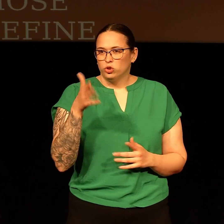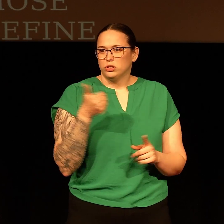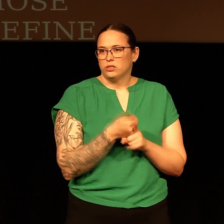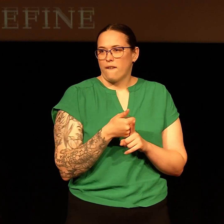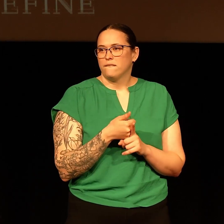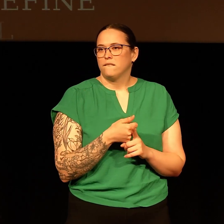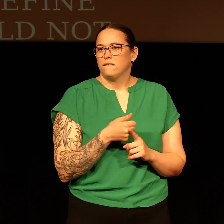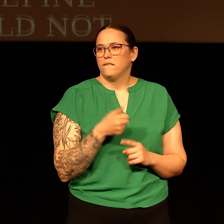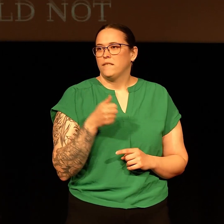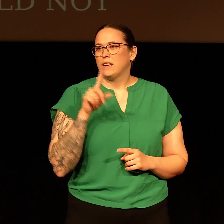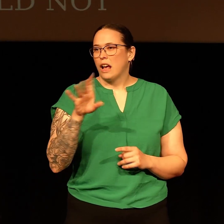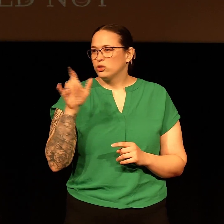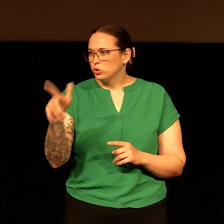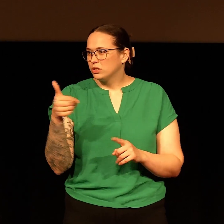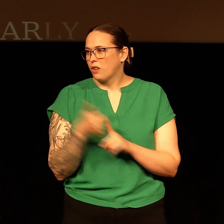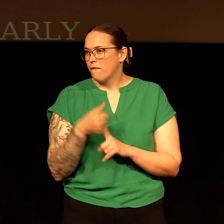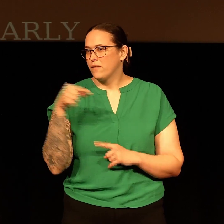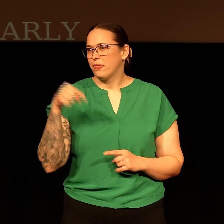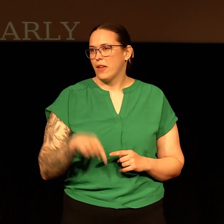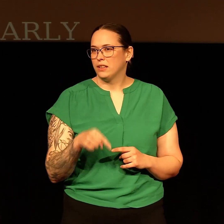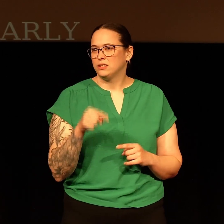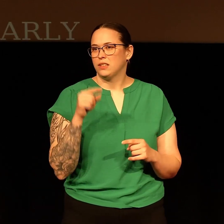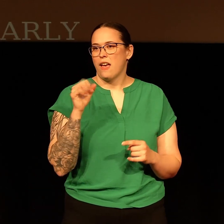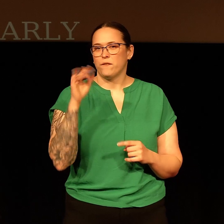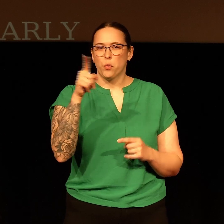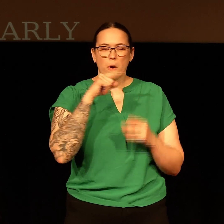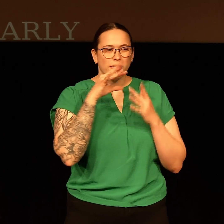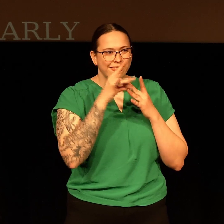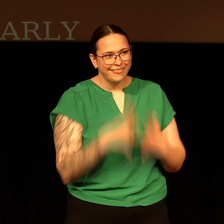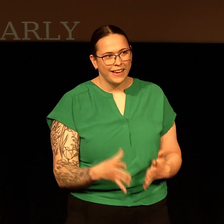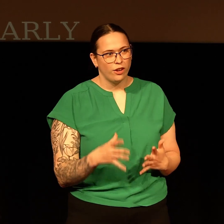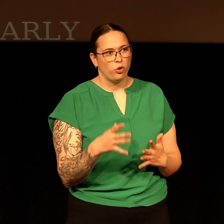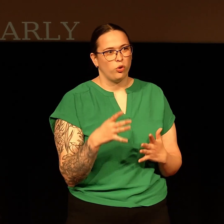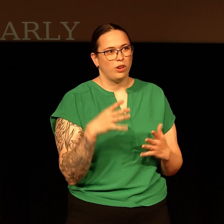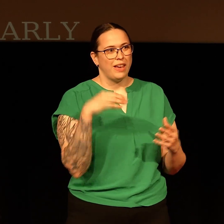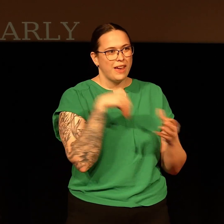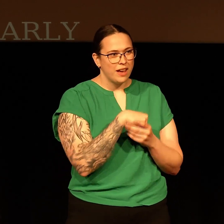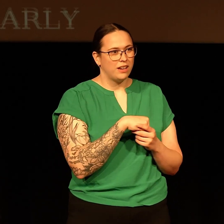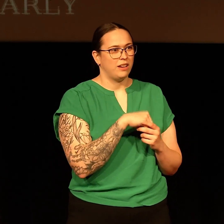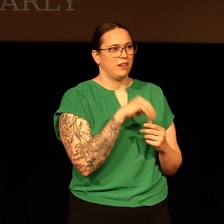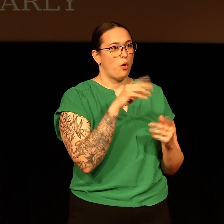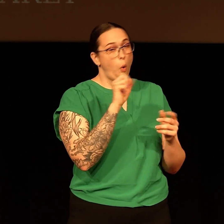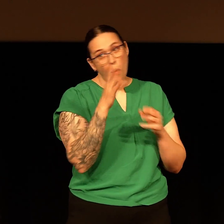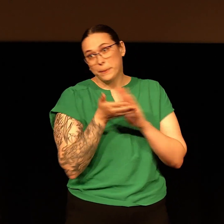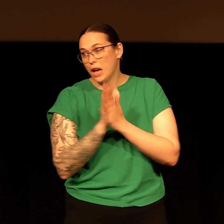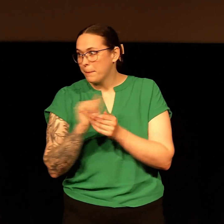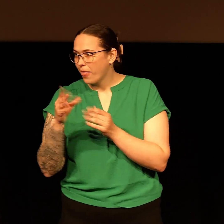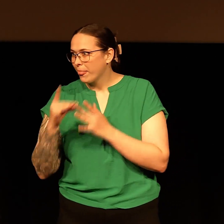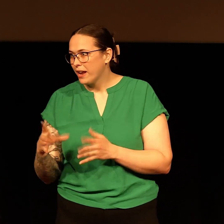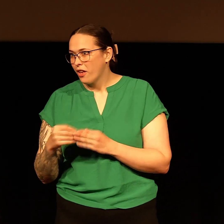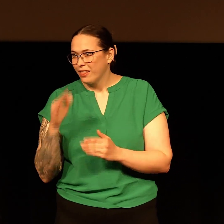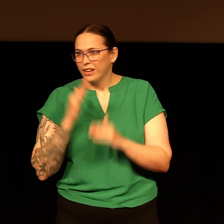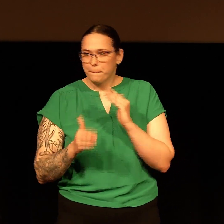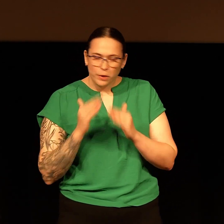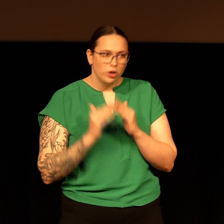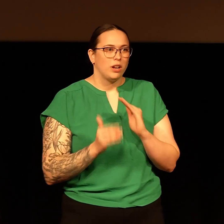Challenge yourself. Ask yourself this. If you're a leader or you're going to be a leader in the community,